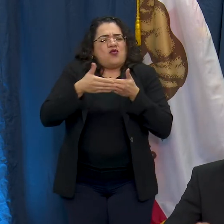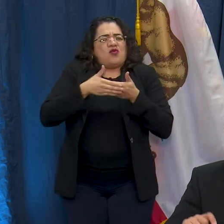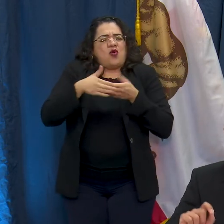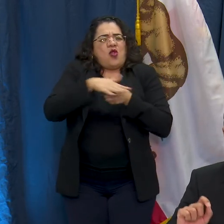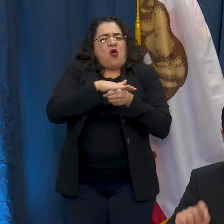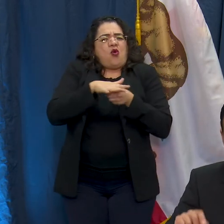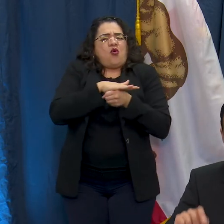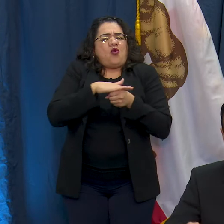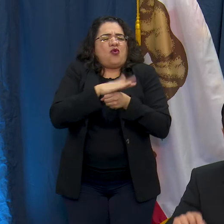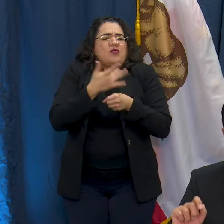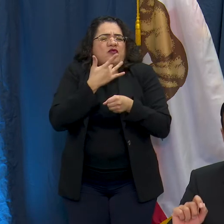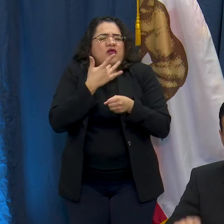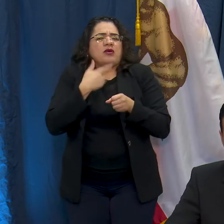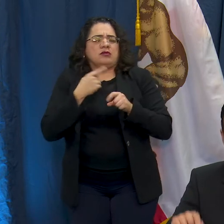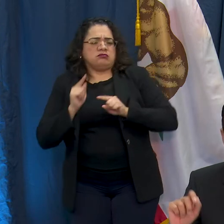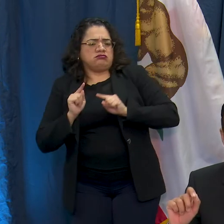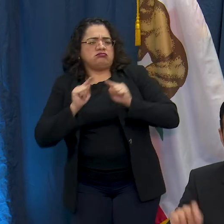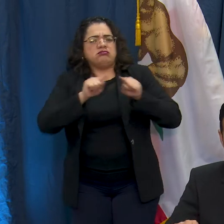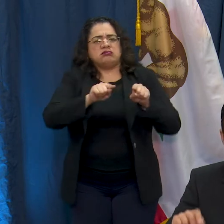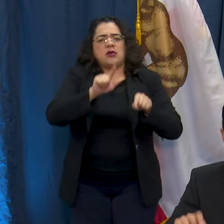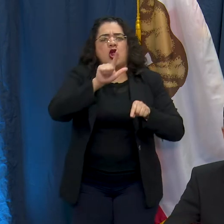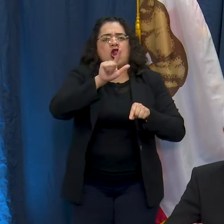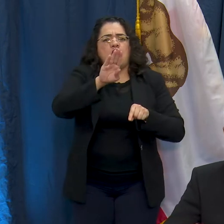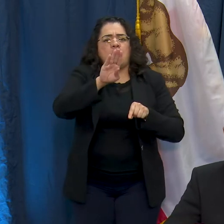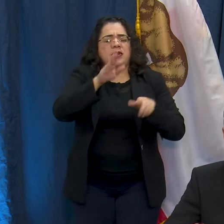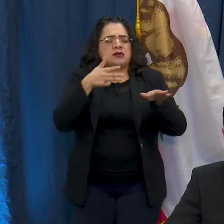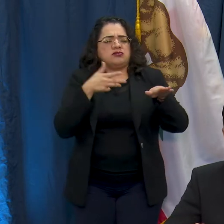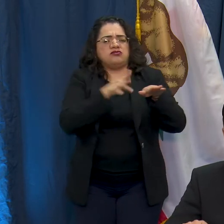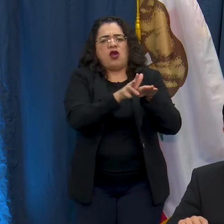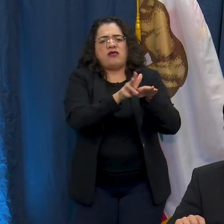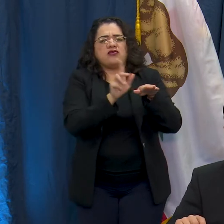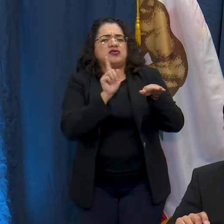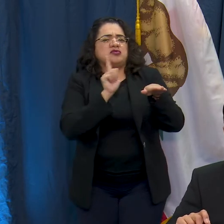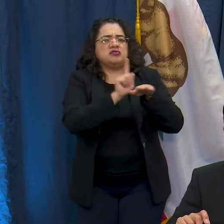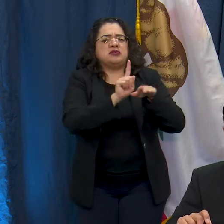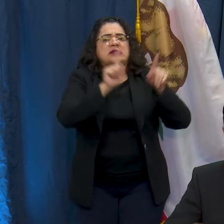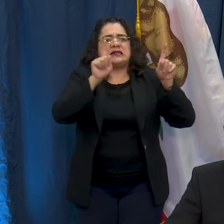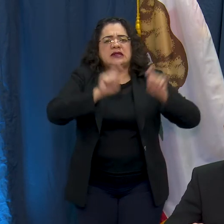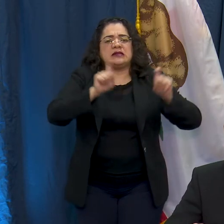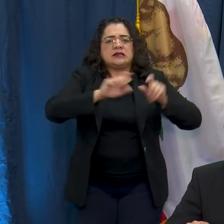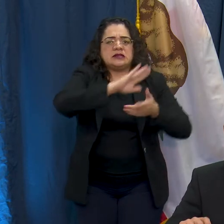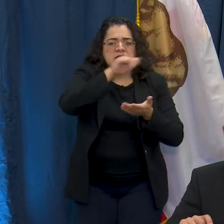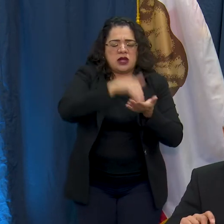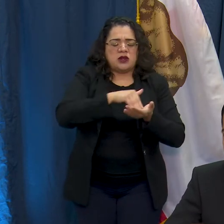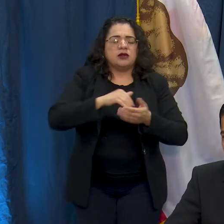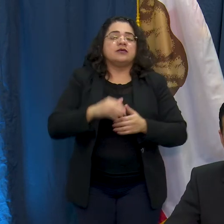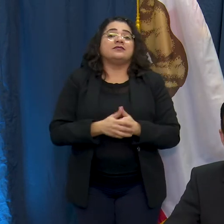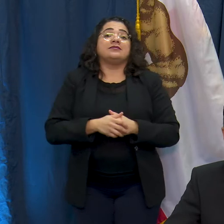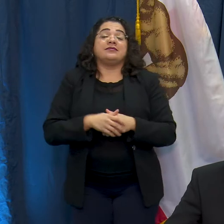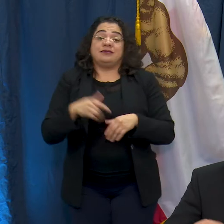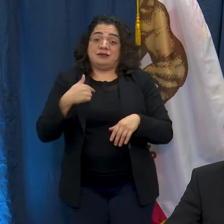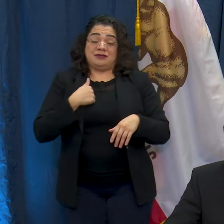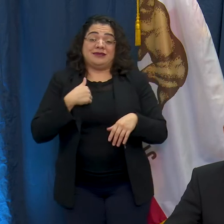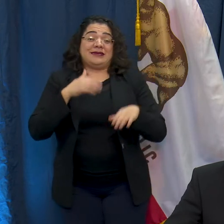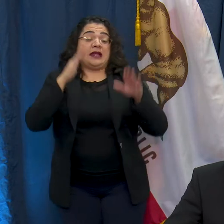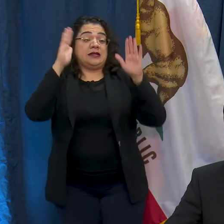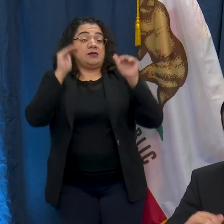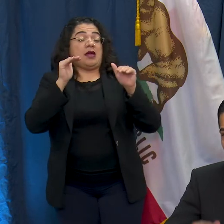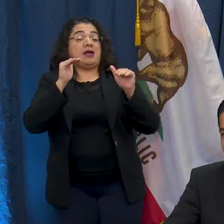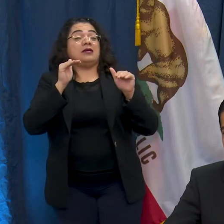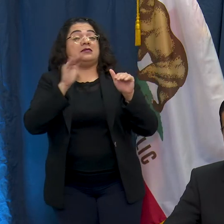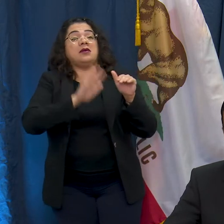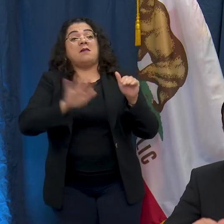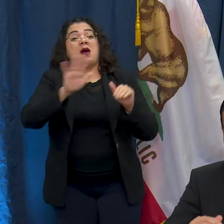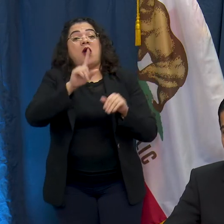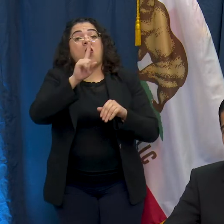city so you'll be able to sign up for the Long Beach Drive-Thru Testing Center and we expect really early on to start doing hopefully